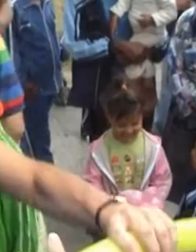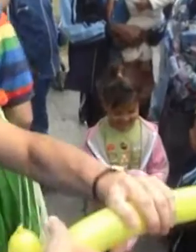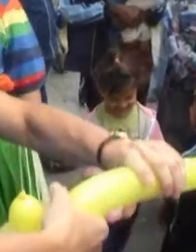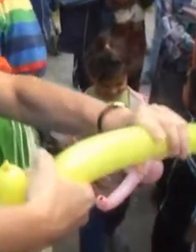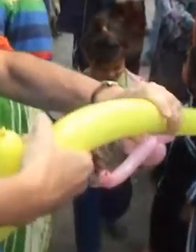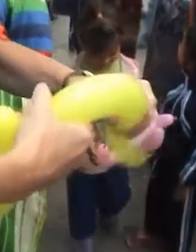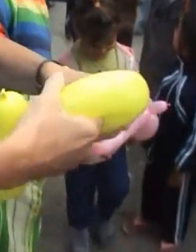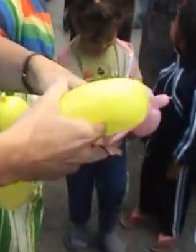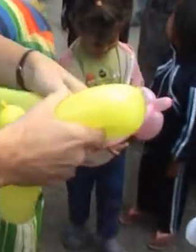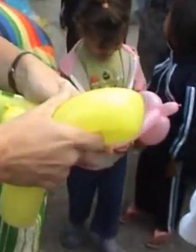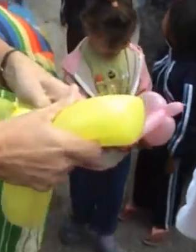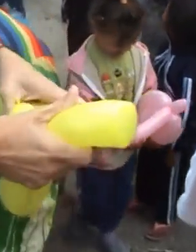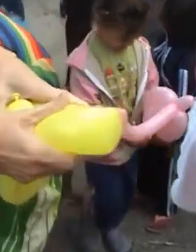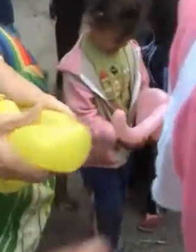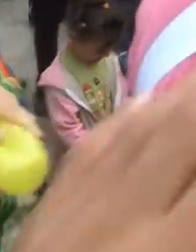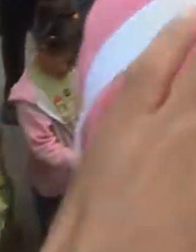See you.